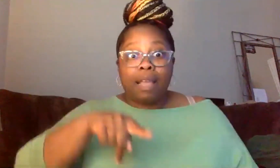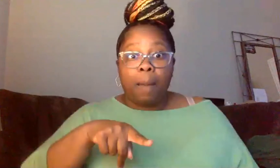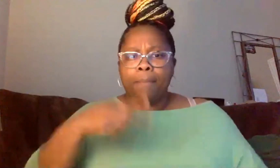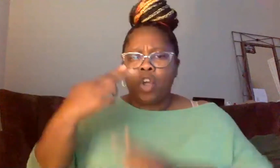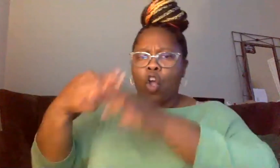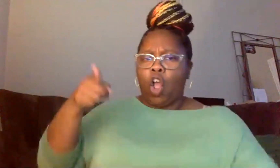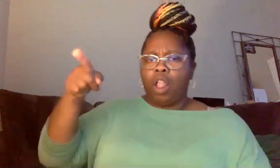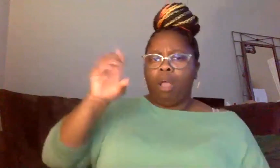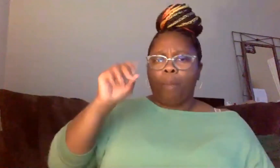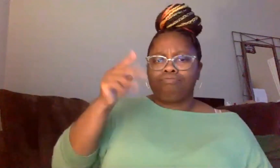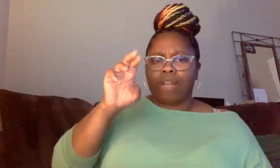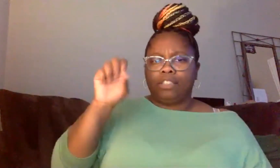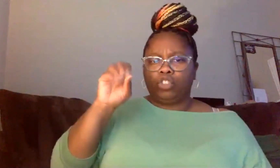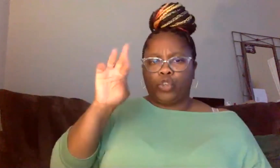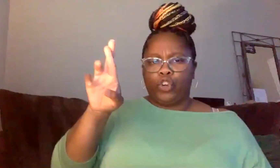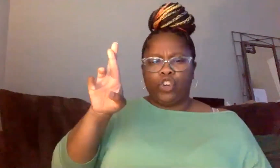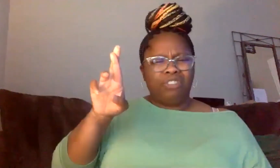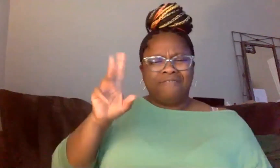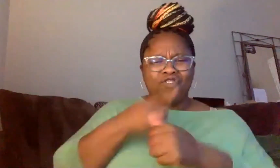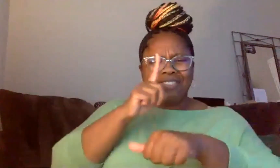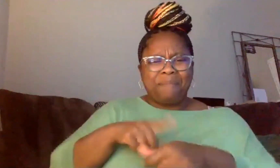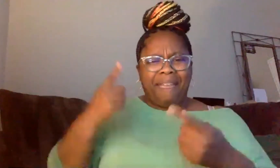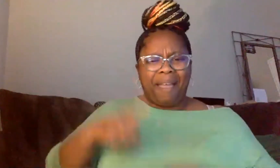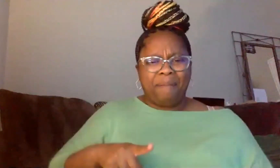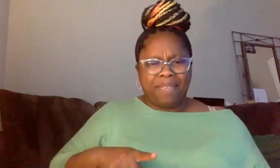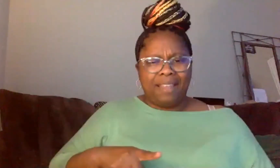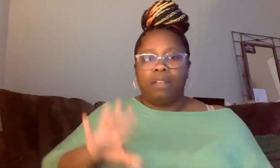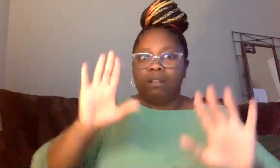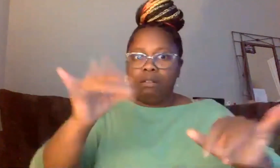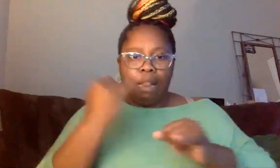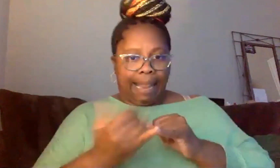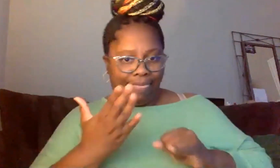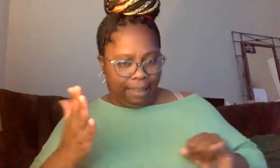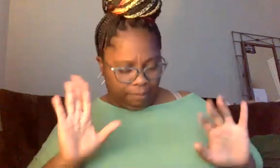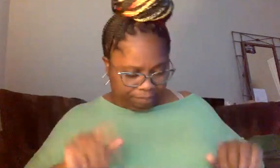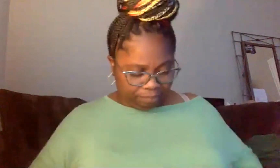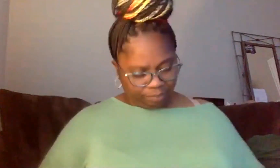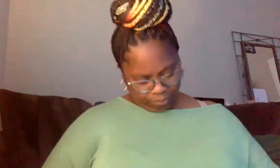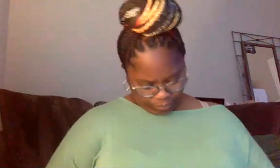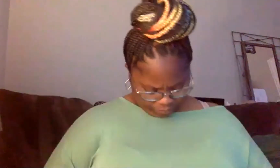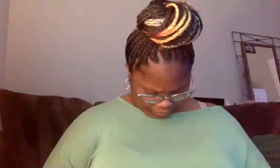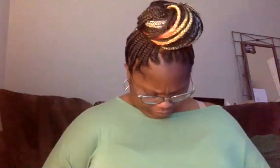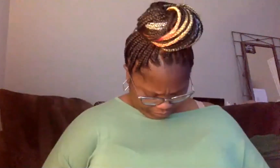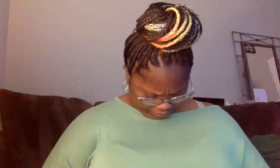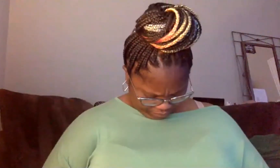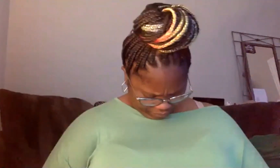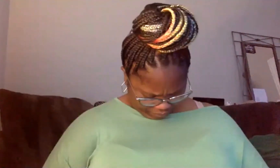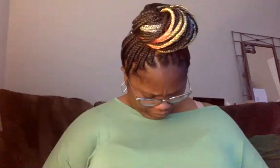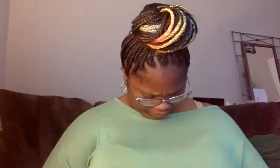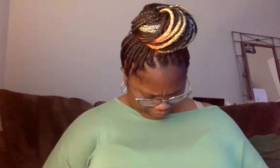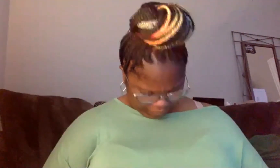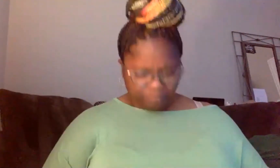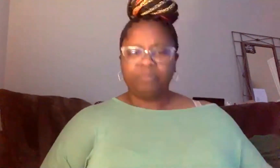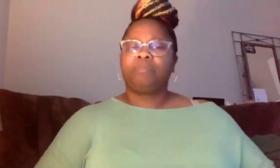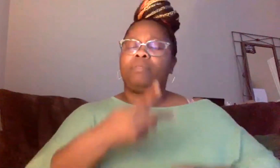has that happened in American history? And the last thing I will say to this is we have to be careful that we